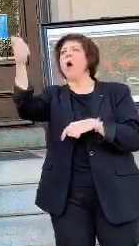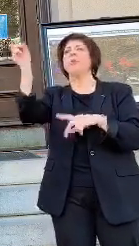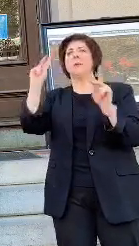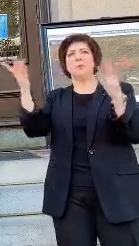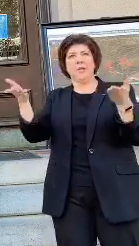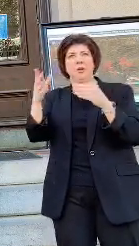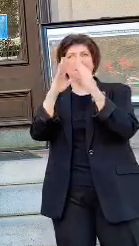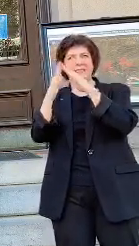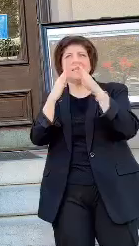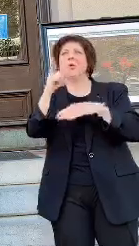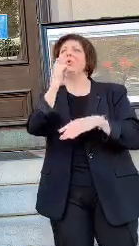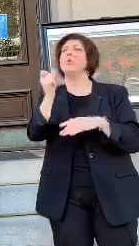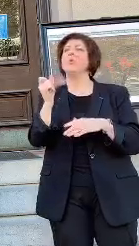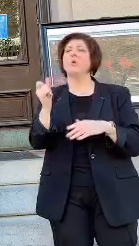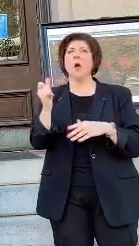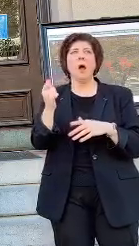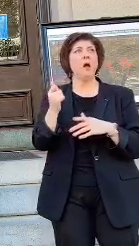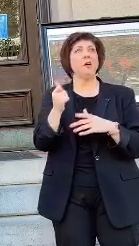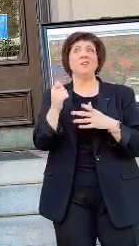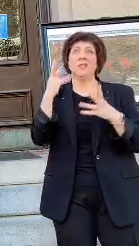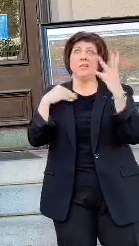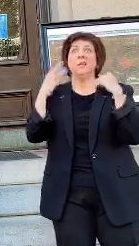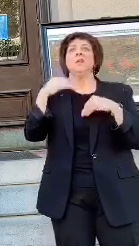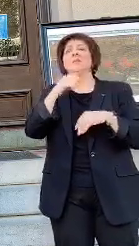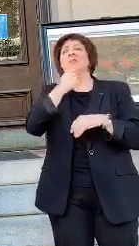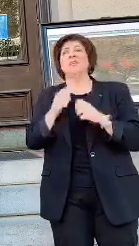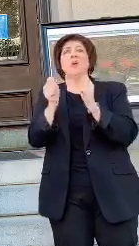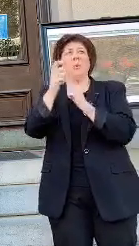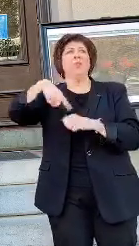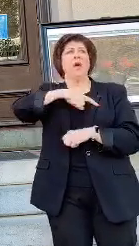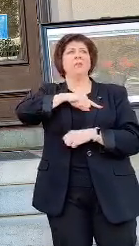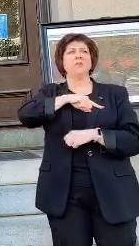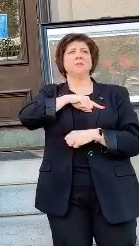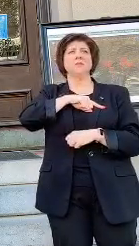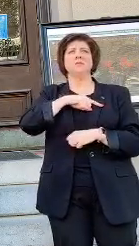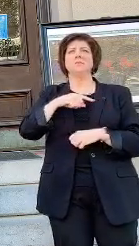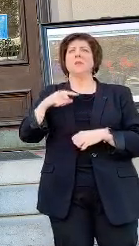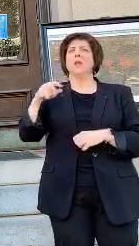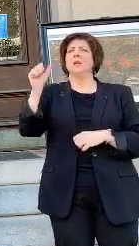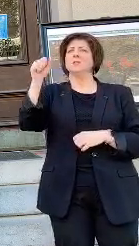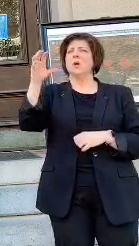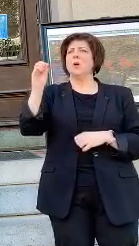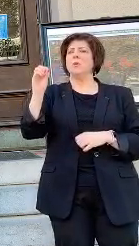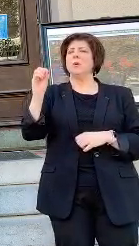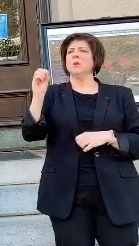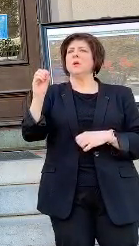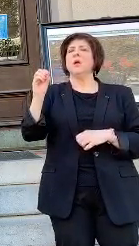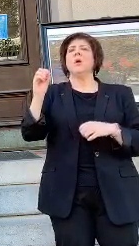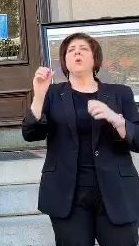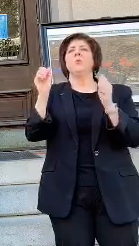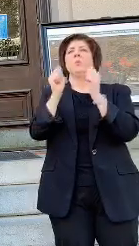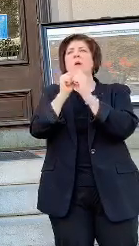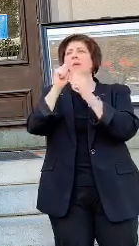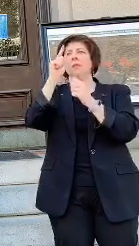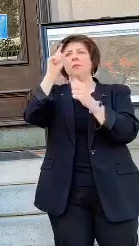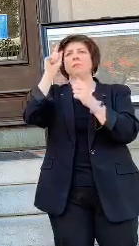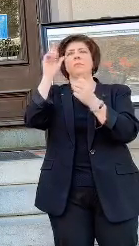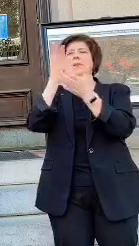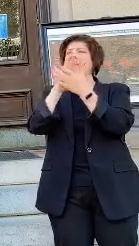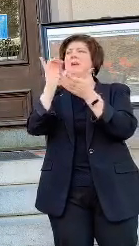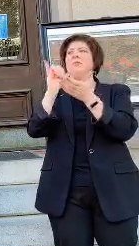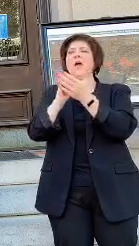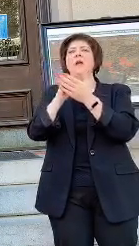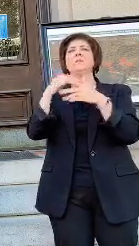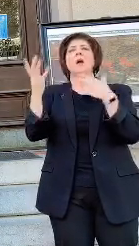throughout the city who are going through this along with the belief that